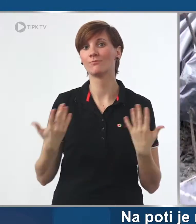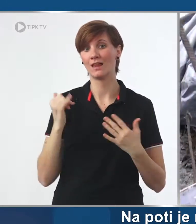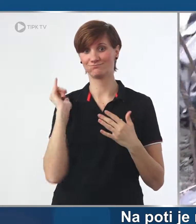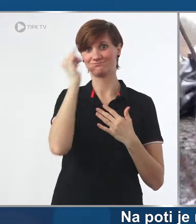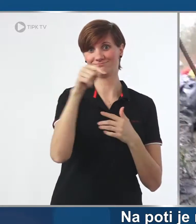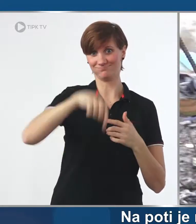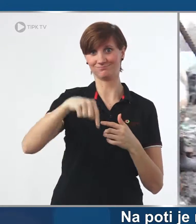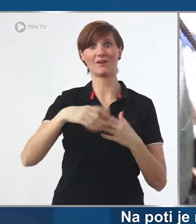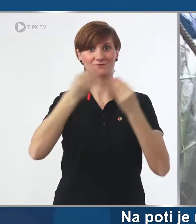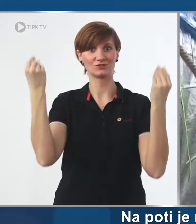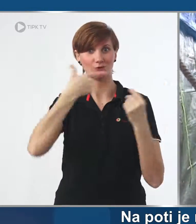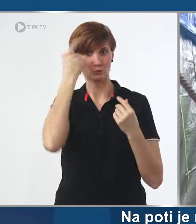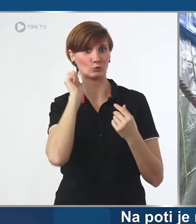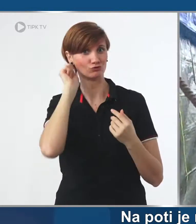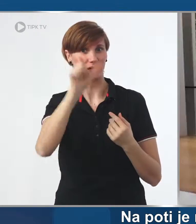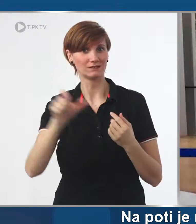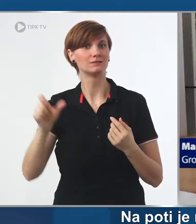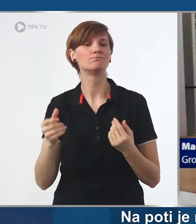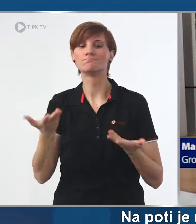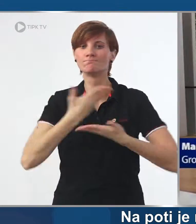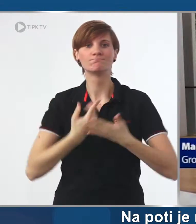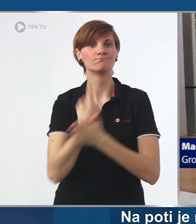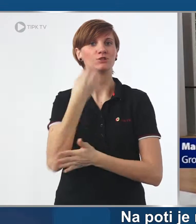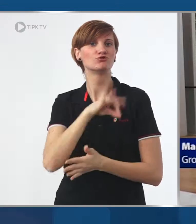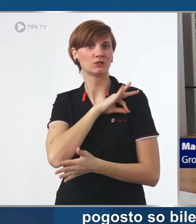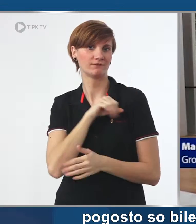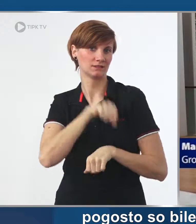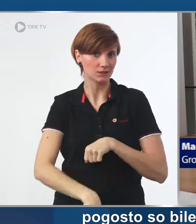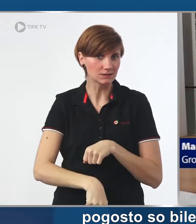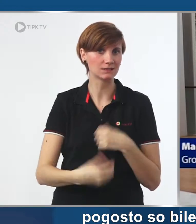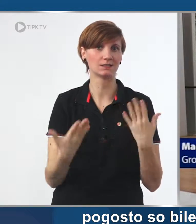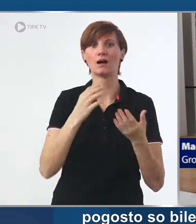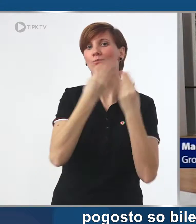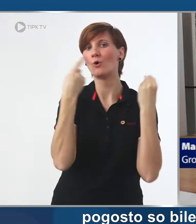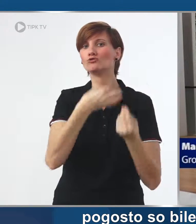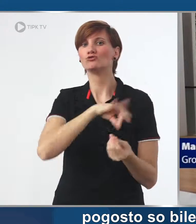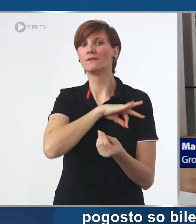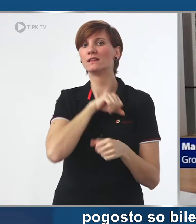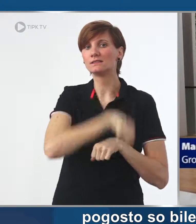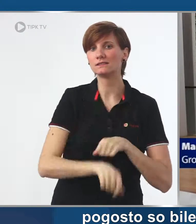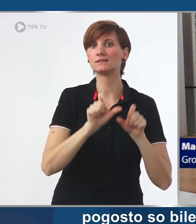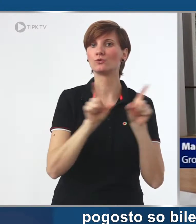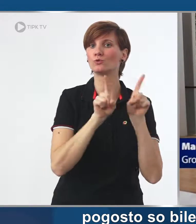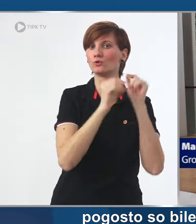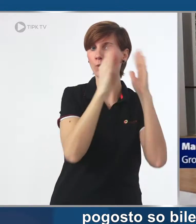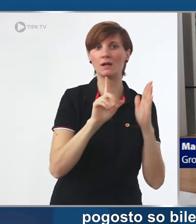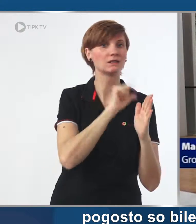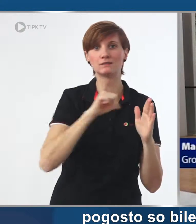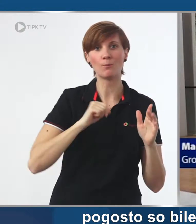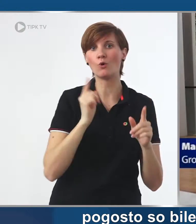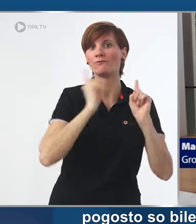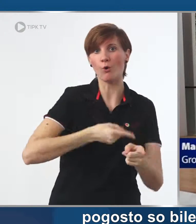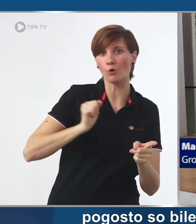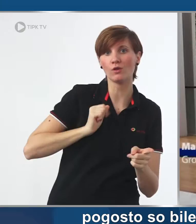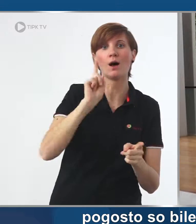During the journey a phenomenal number of women experience violence, violence before they leave very often. Not